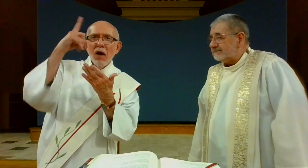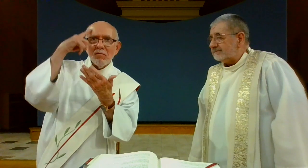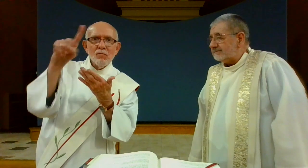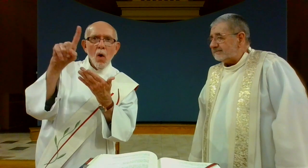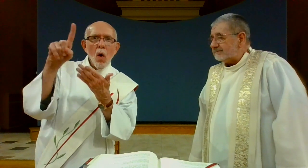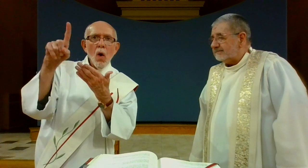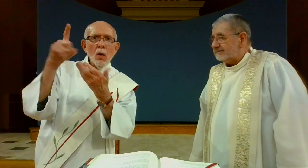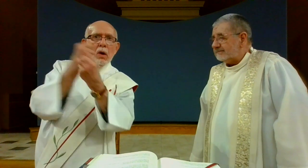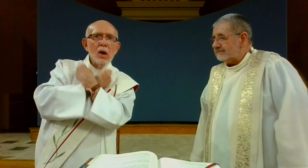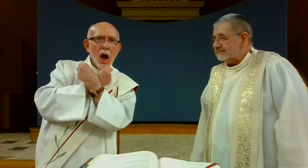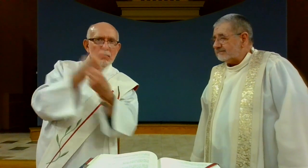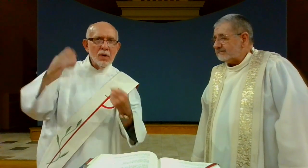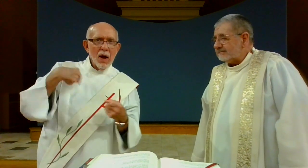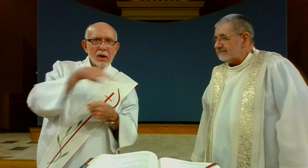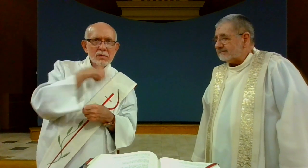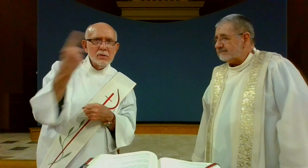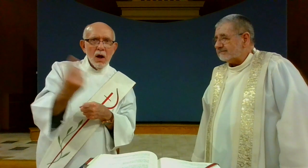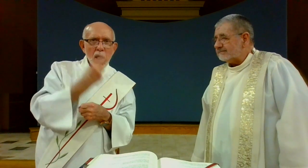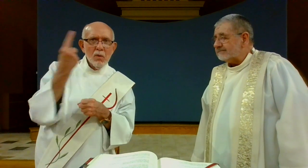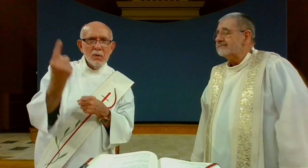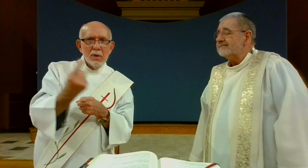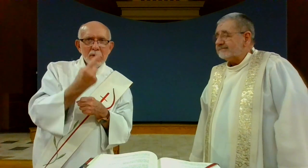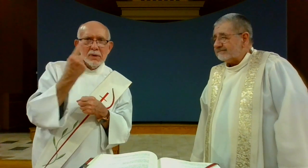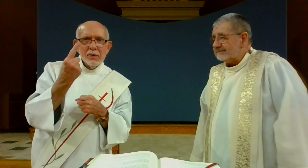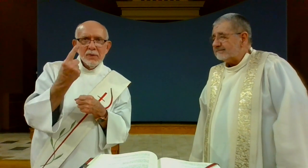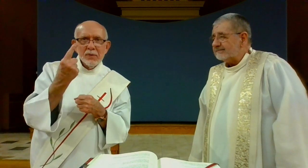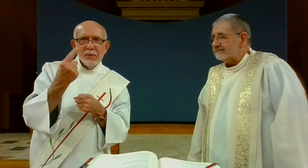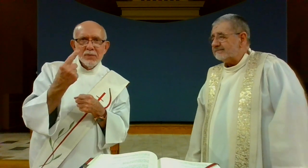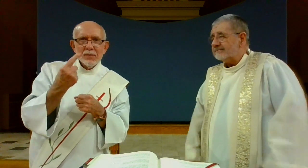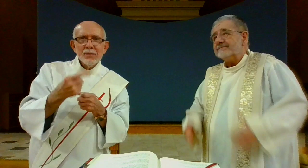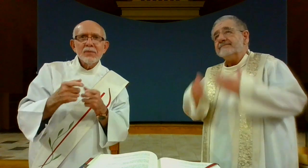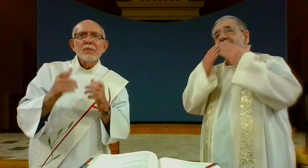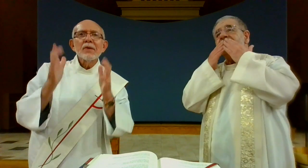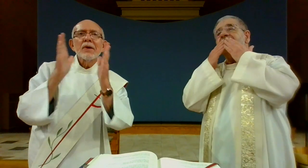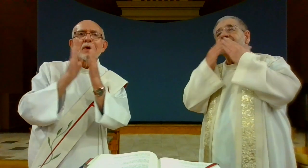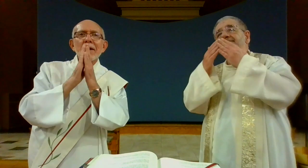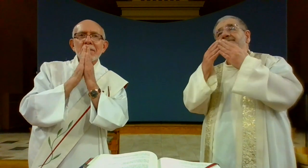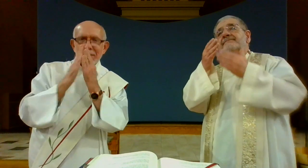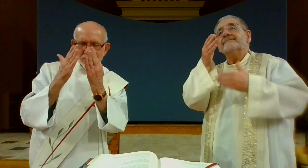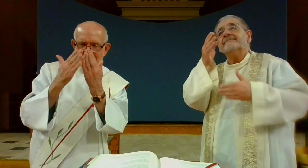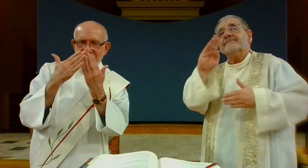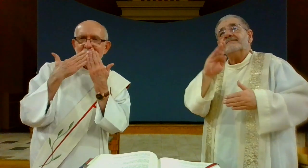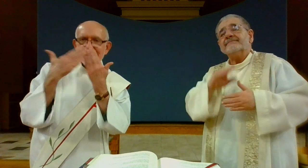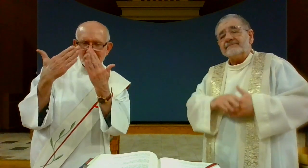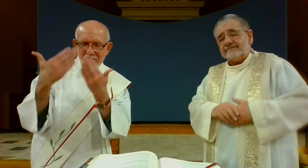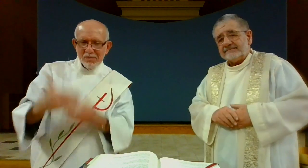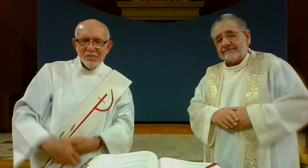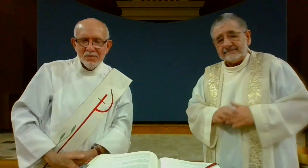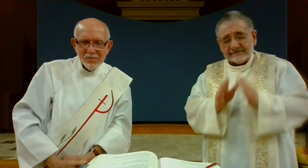And give thanks to God For loving us Eternally Thanks be to